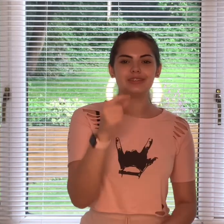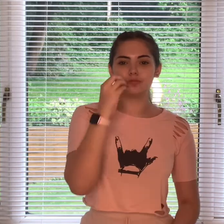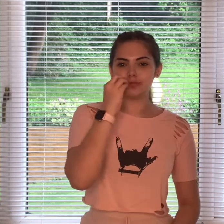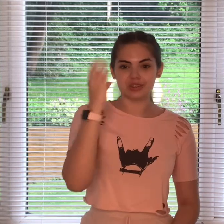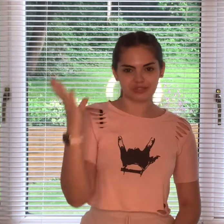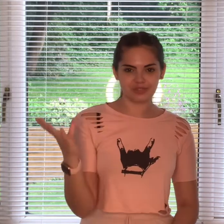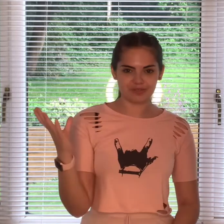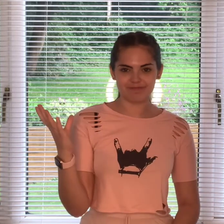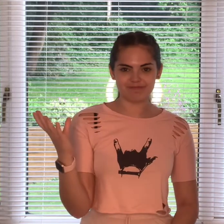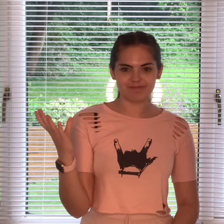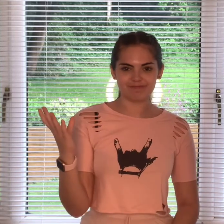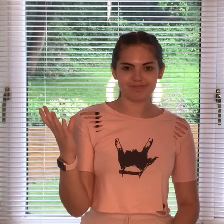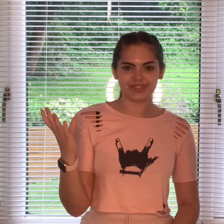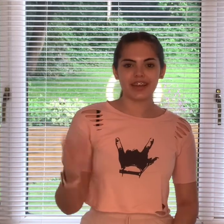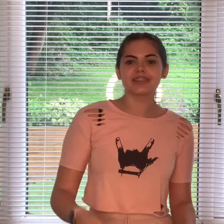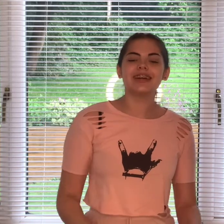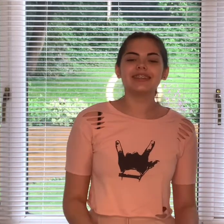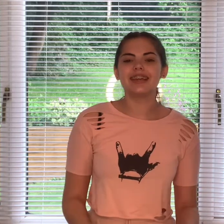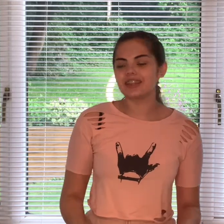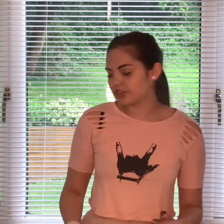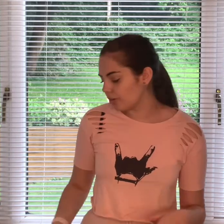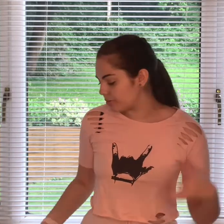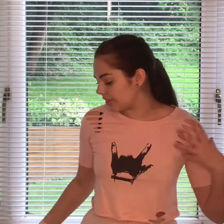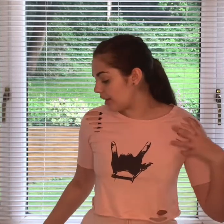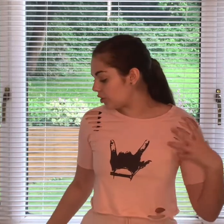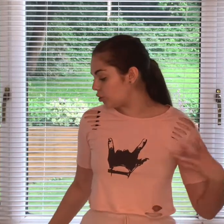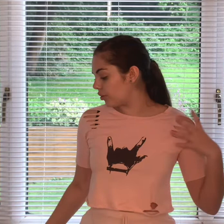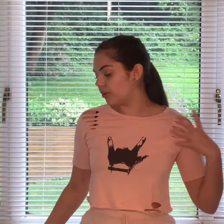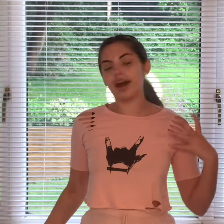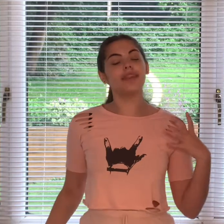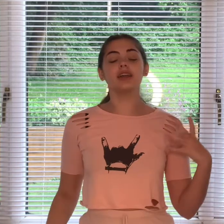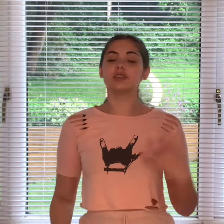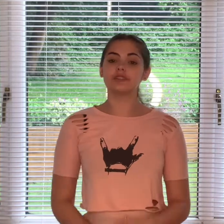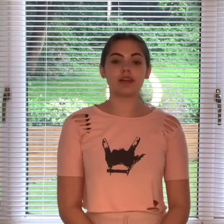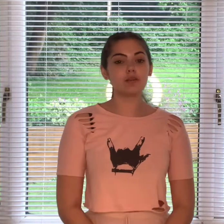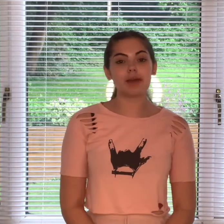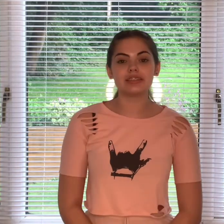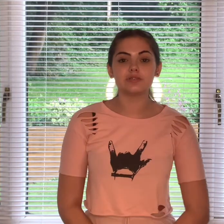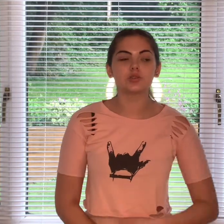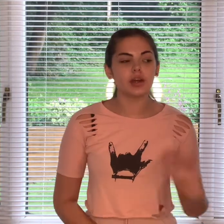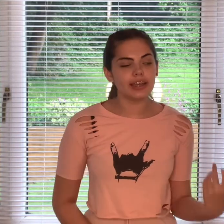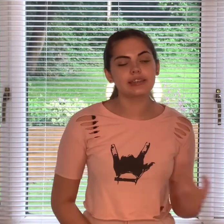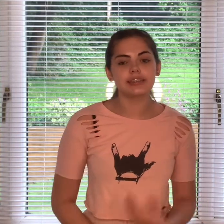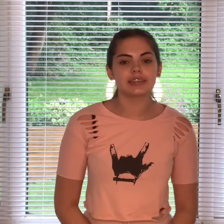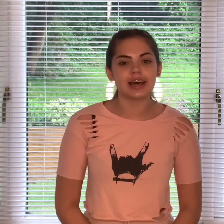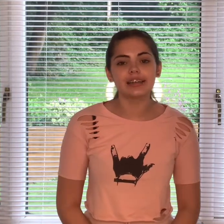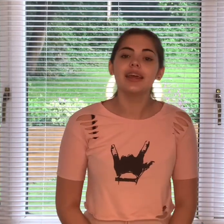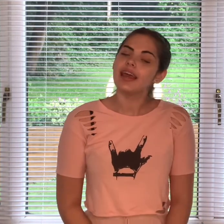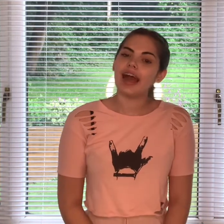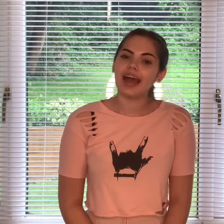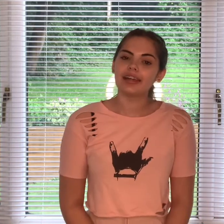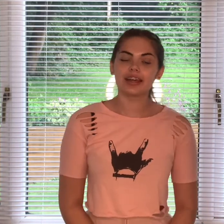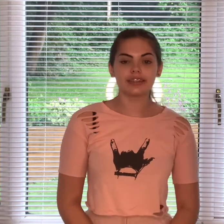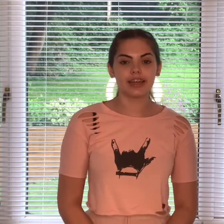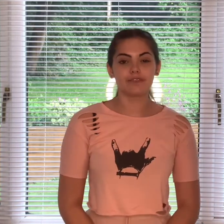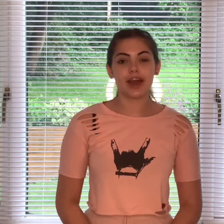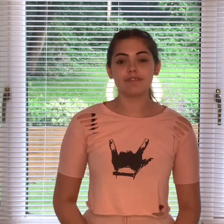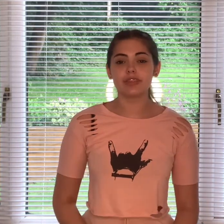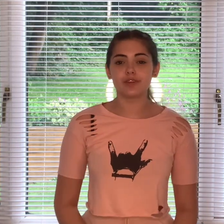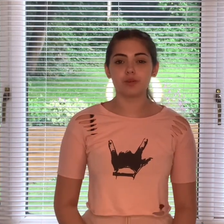beautiful so that's the end of the song with the editorial and that song is very repetitive so it's quite easy to find and like I said if you haven't seen a video with